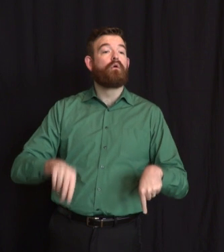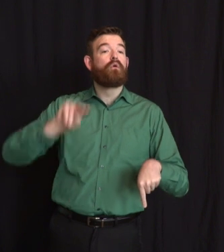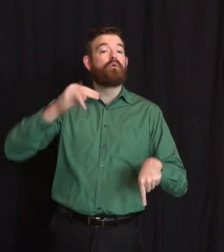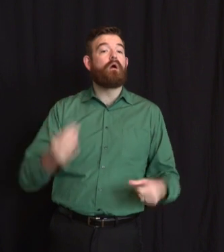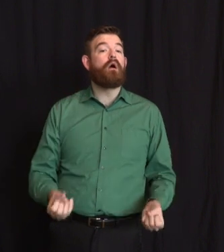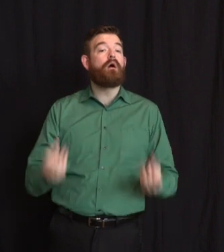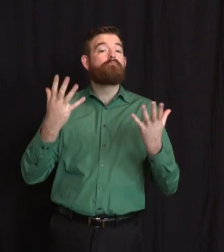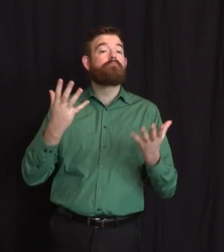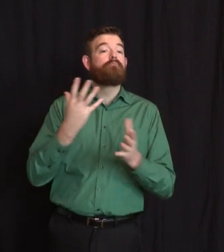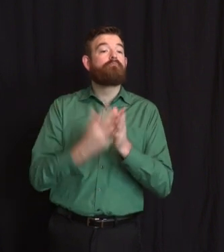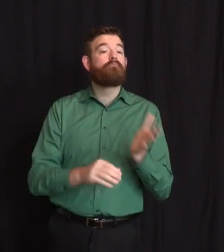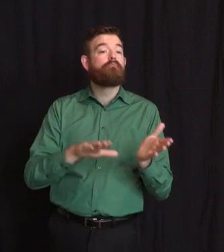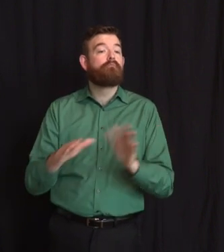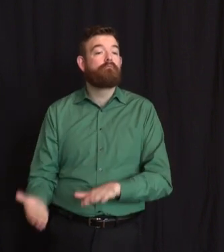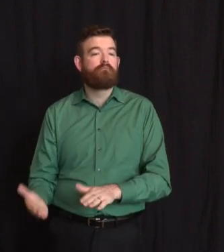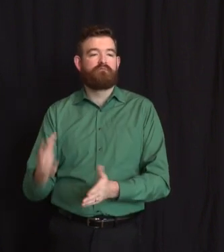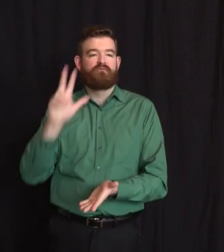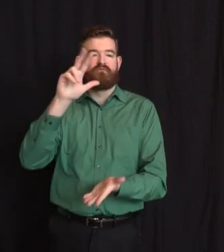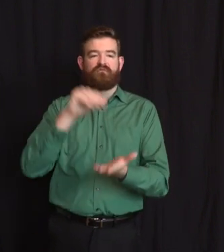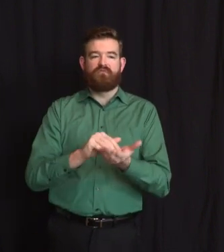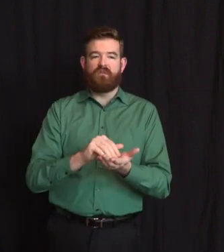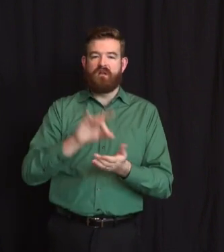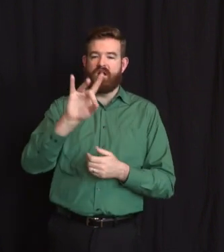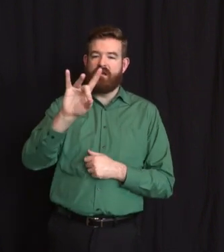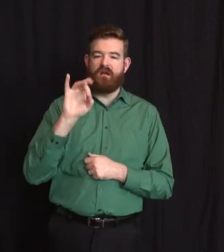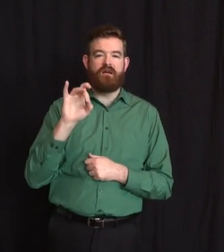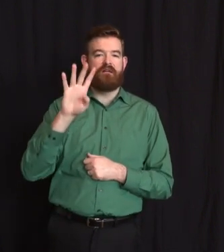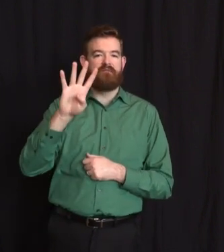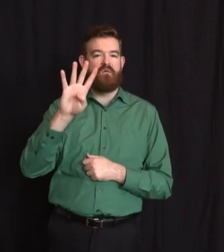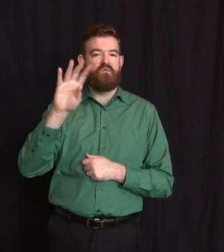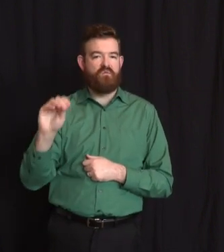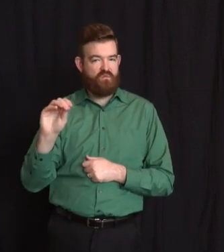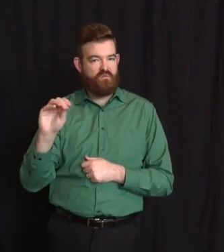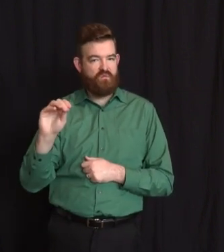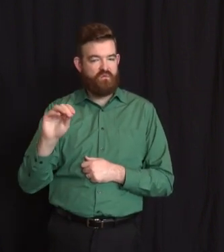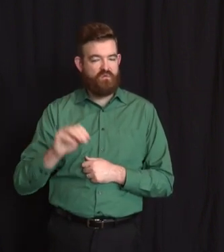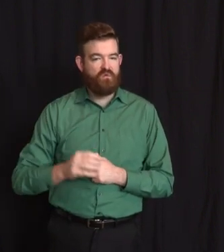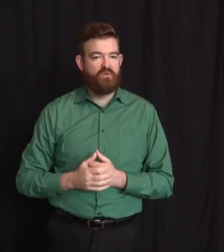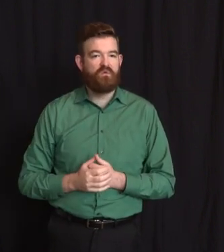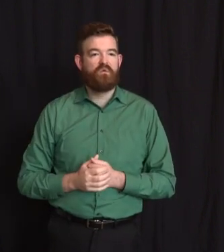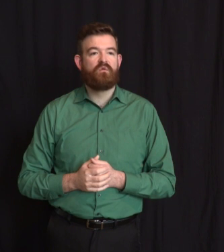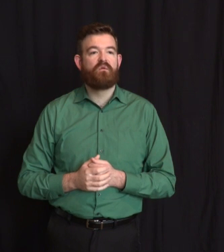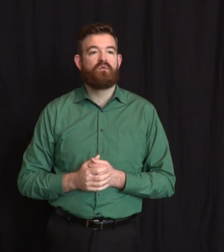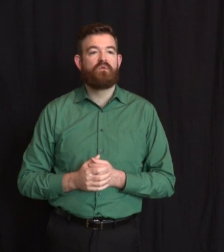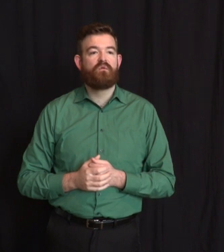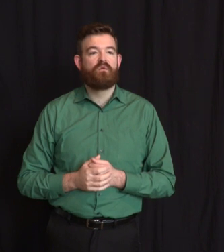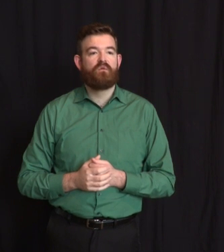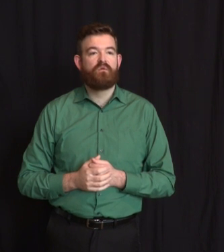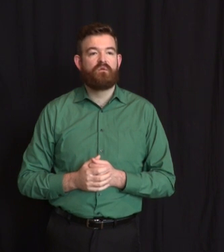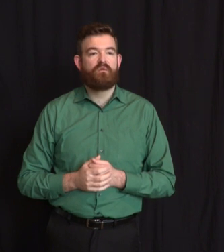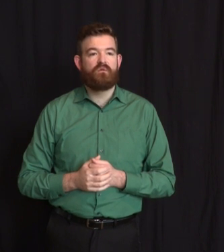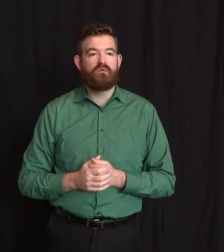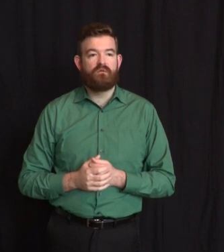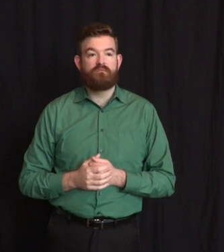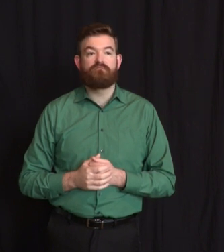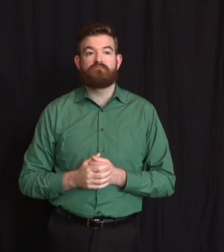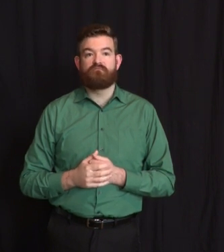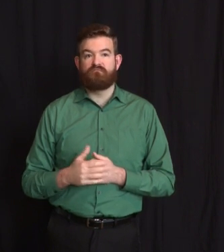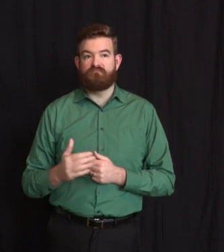,840. This is now more than five times the number of New Jerseyans we lost on 9-11,